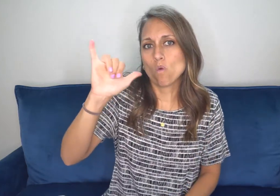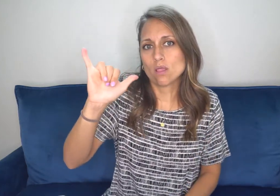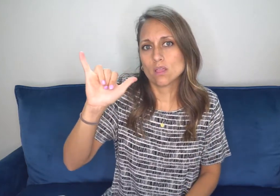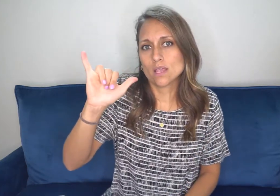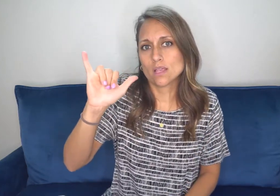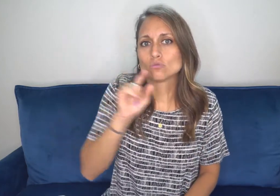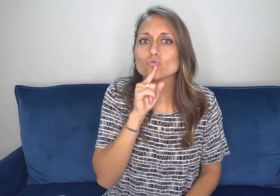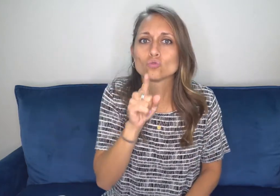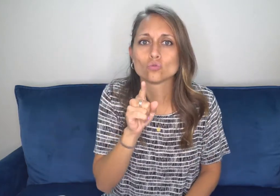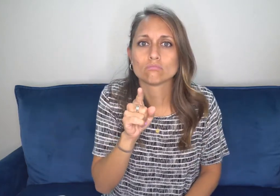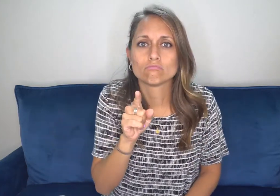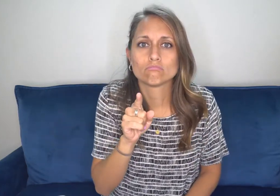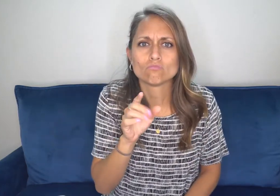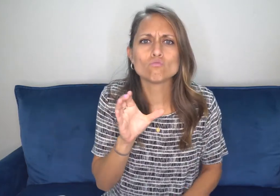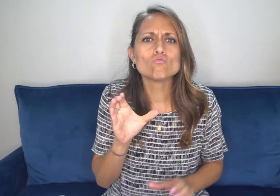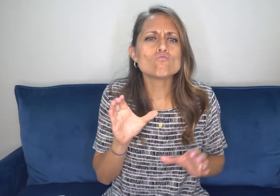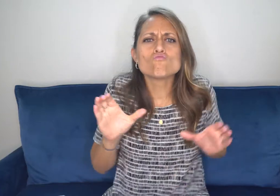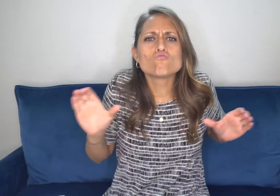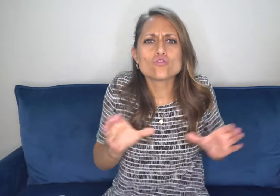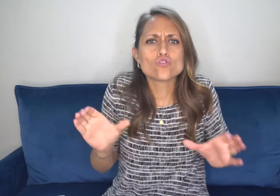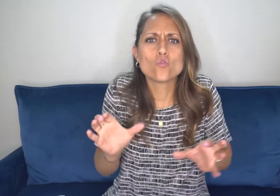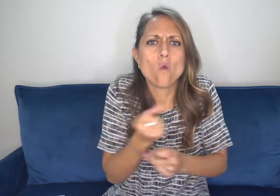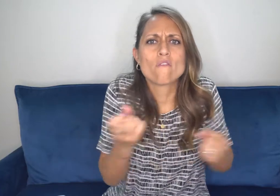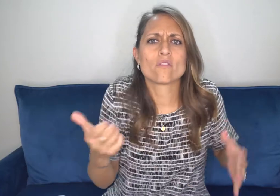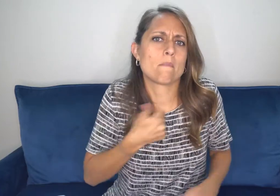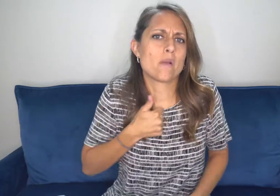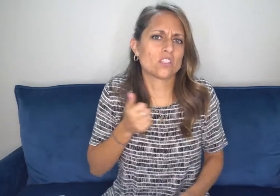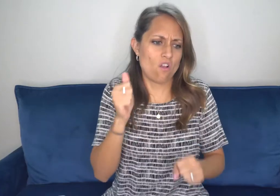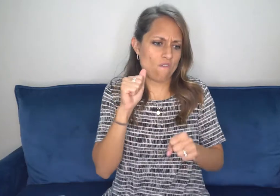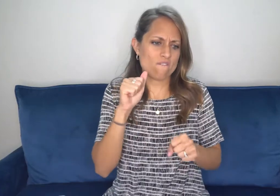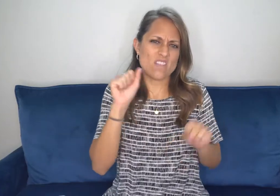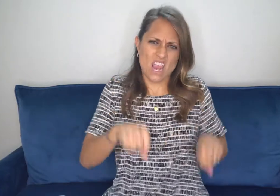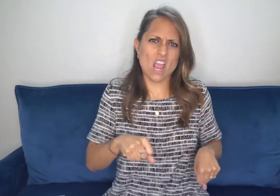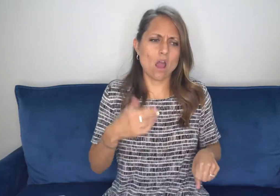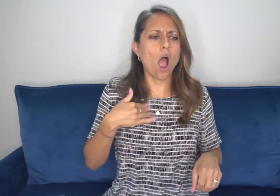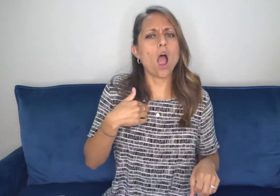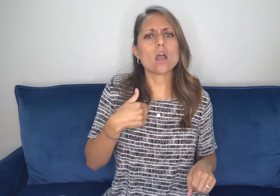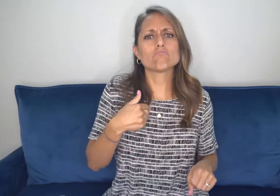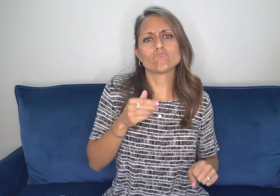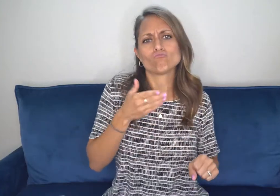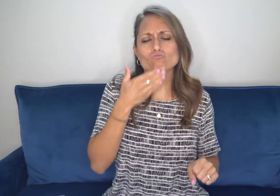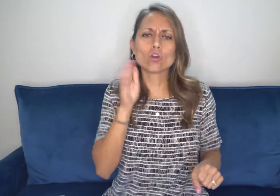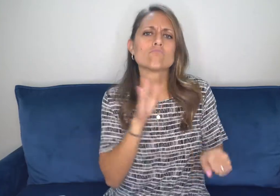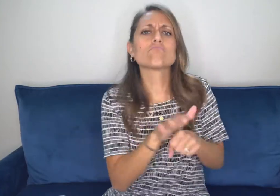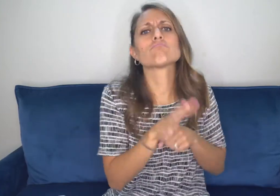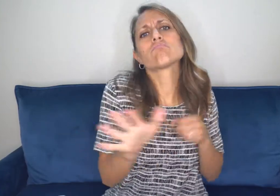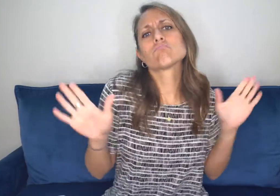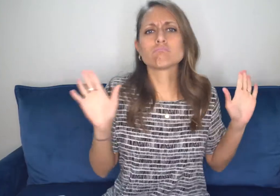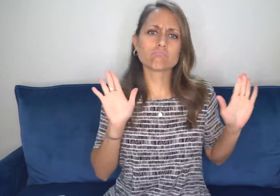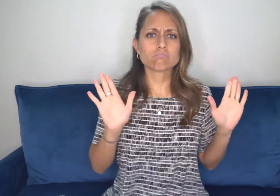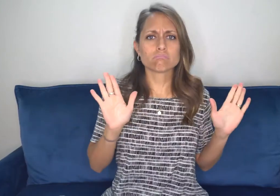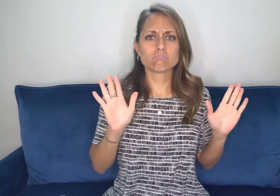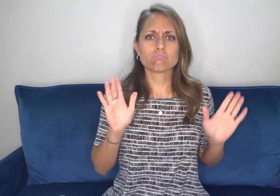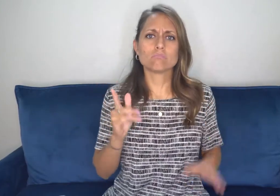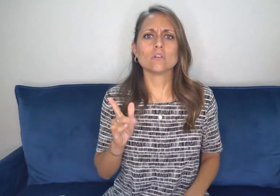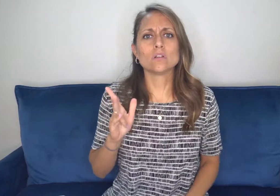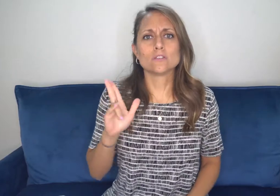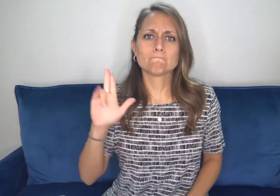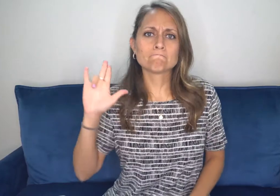morally doing everything they're supposed to and that they are capable of being good